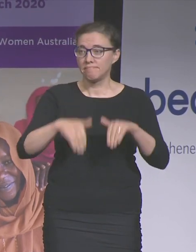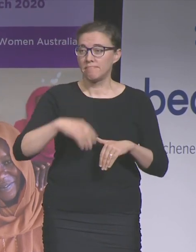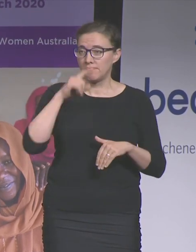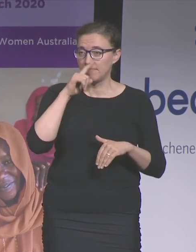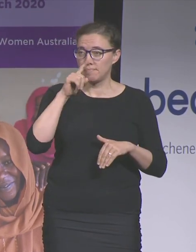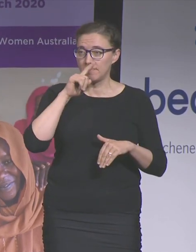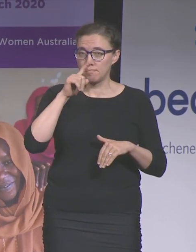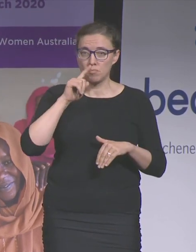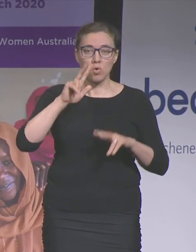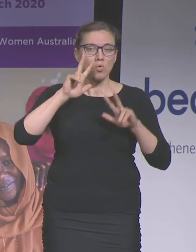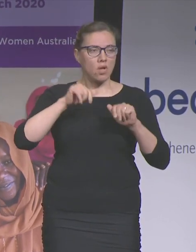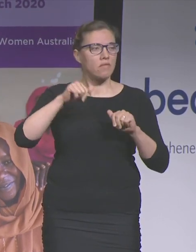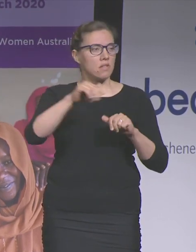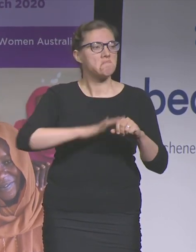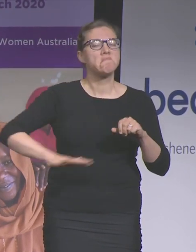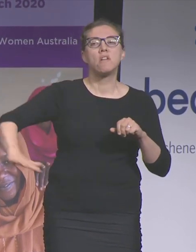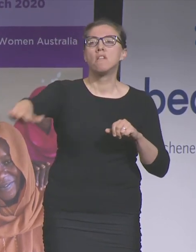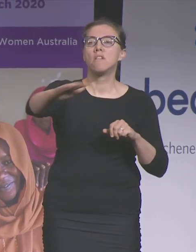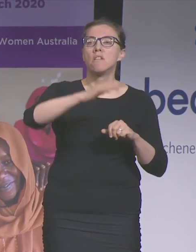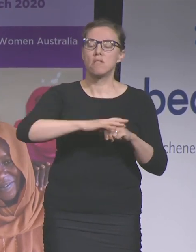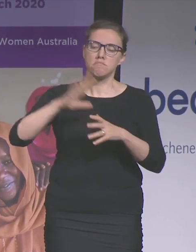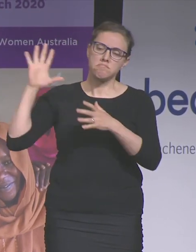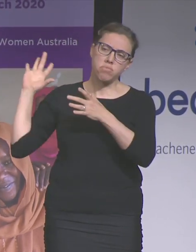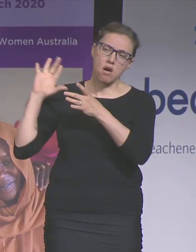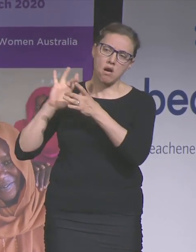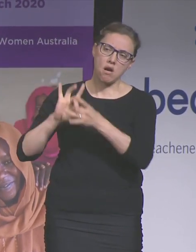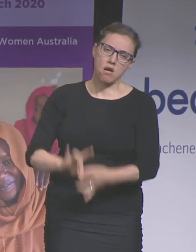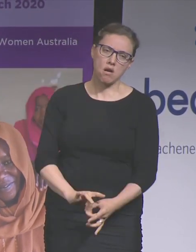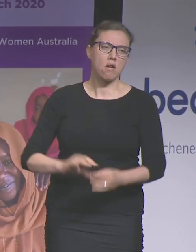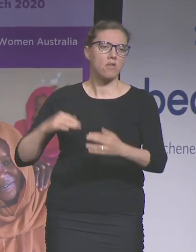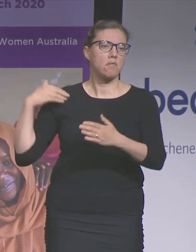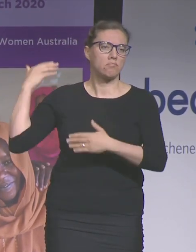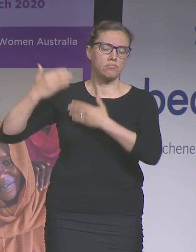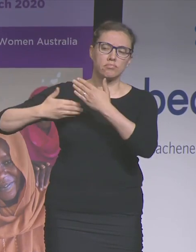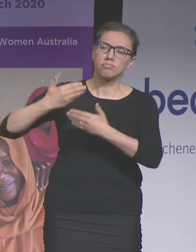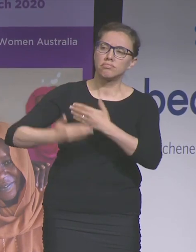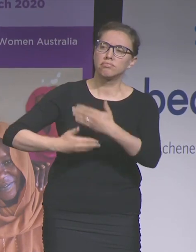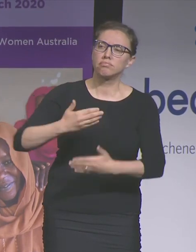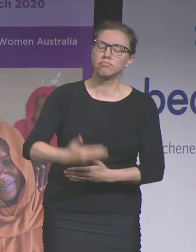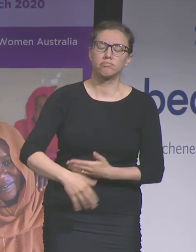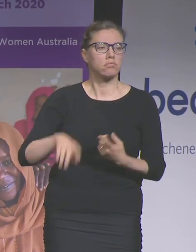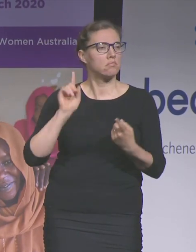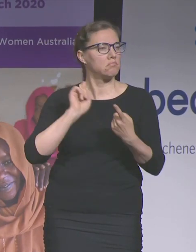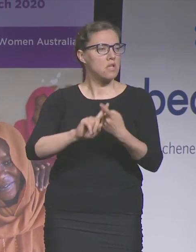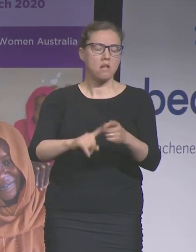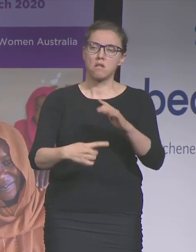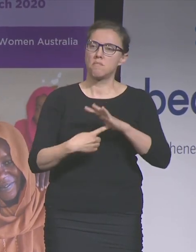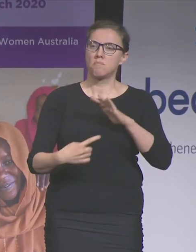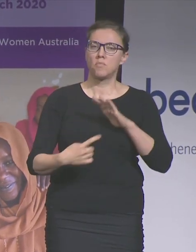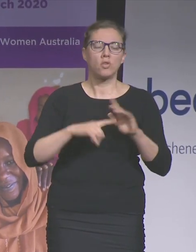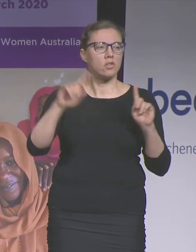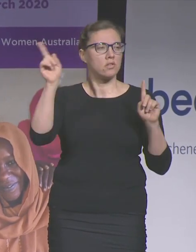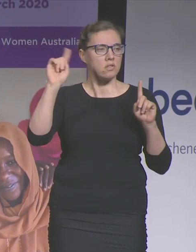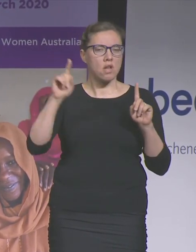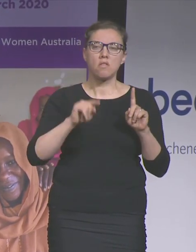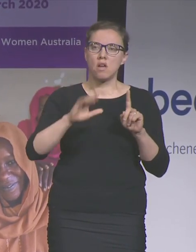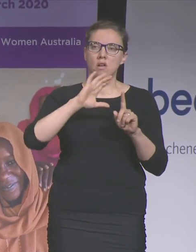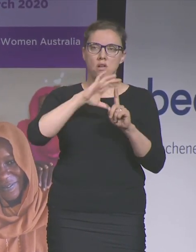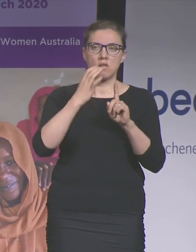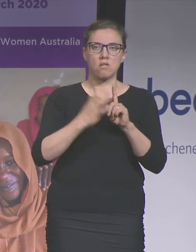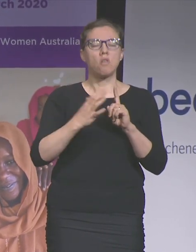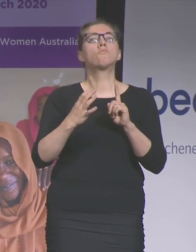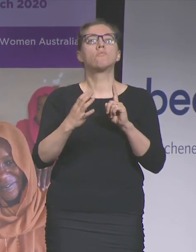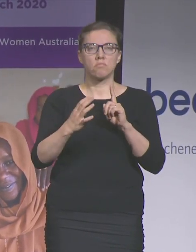and that their cultural and heritage beliefs are still as important to the living Kaurna people today and I pay respects to the cultural authority of